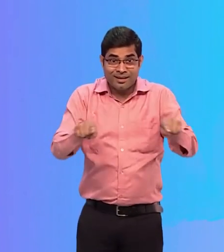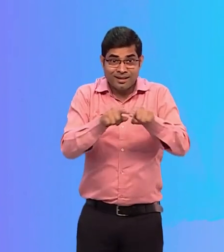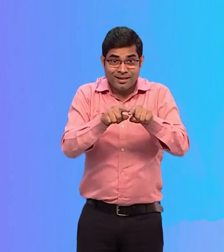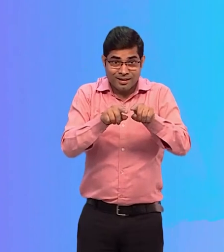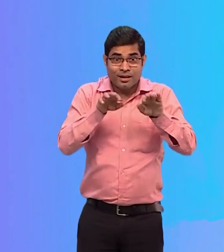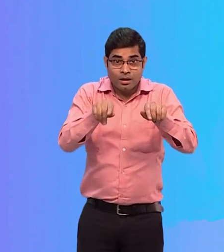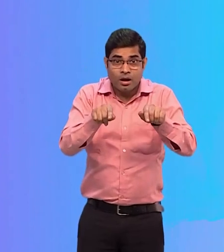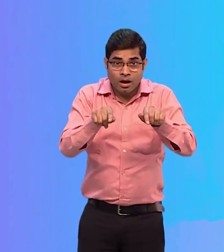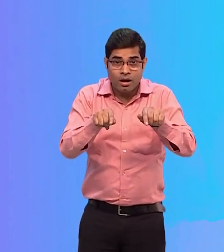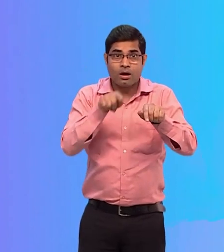readers.